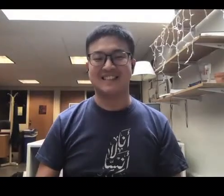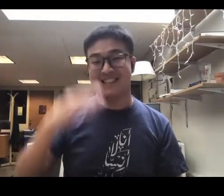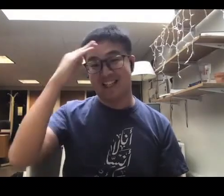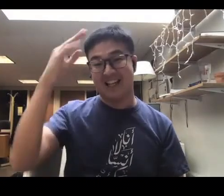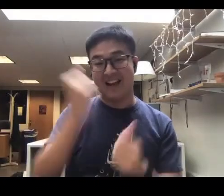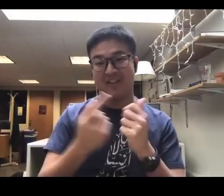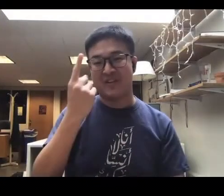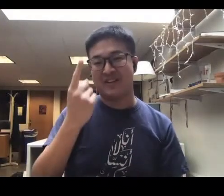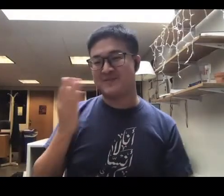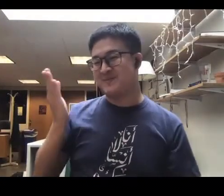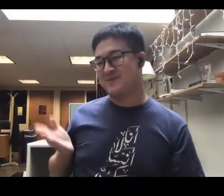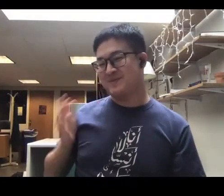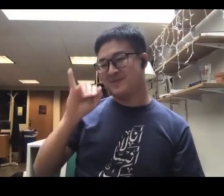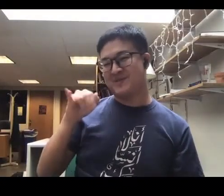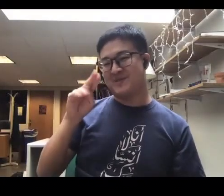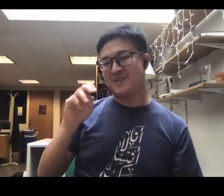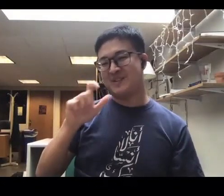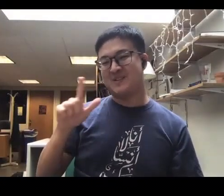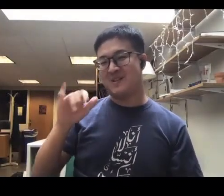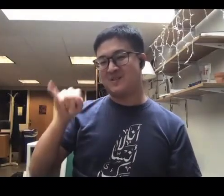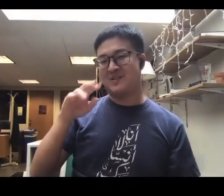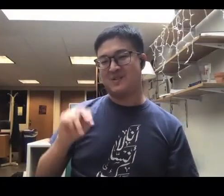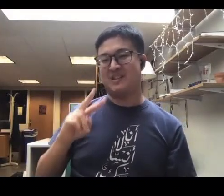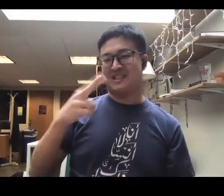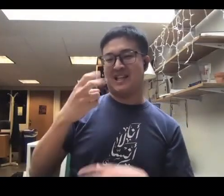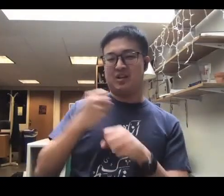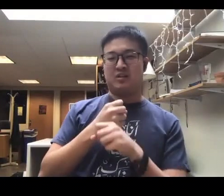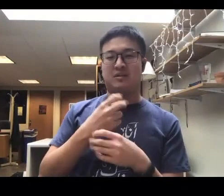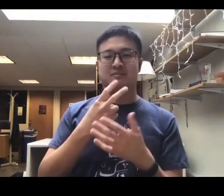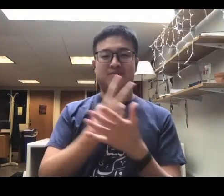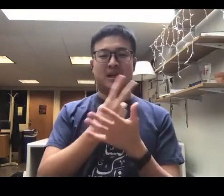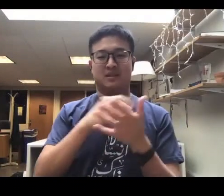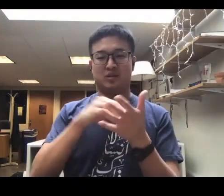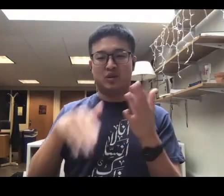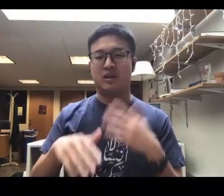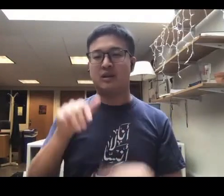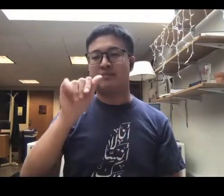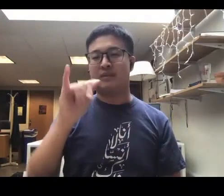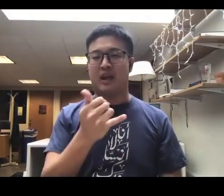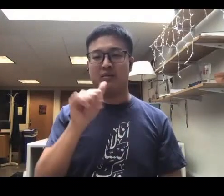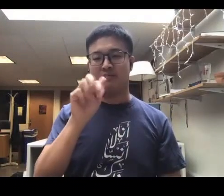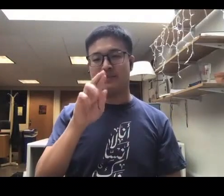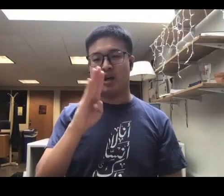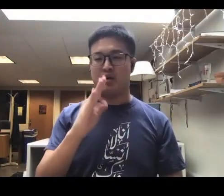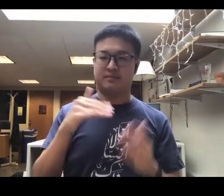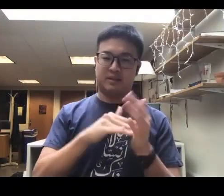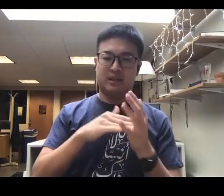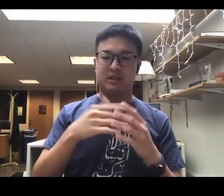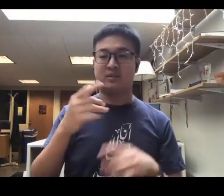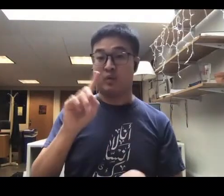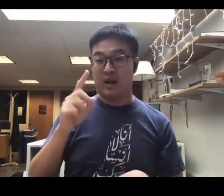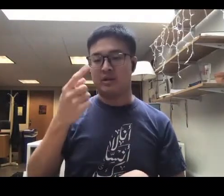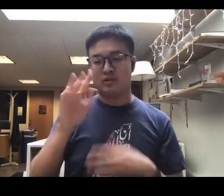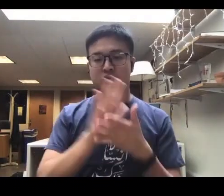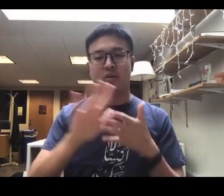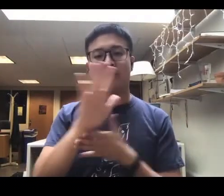Hi everyone, I am Jinsul Jun, a second-year master's student in Arab Studies at Georgetown University and this is Timothy